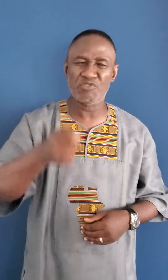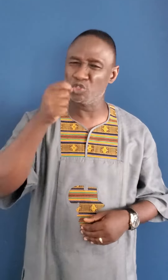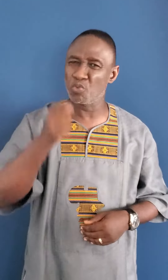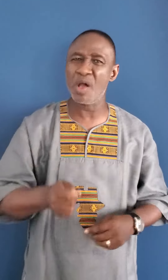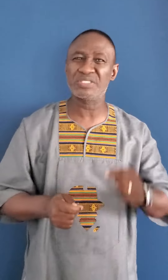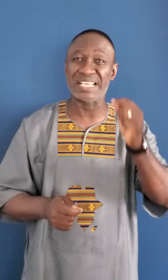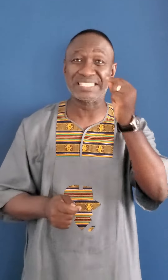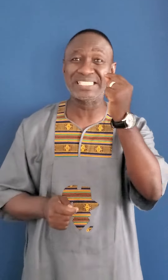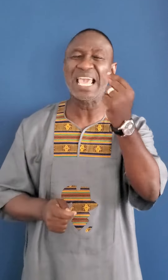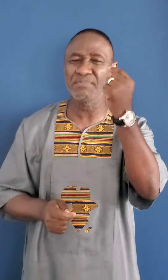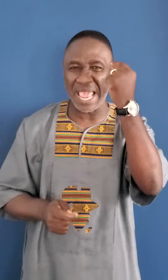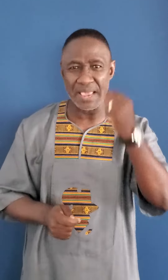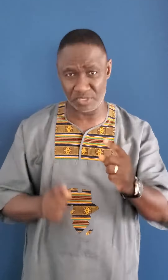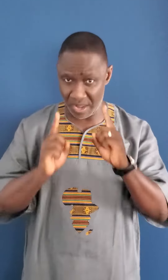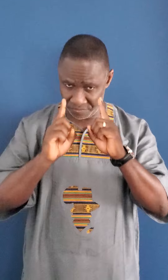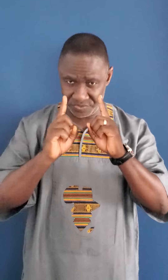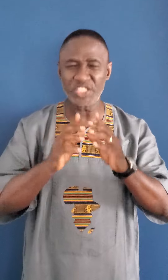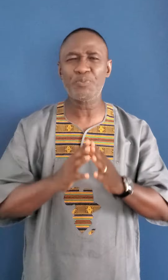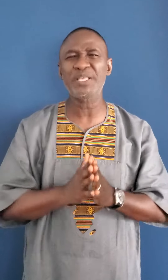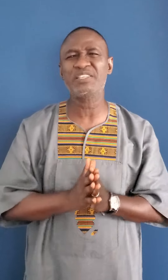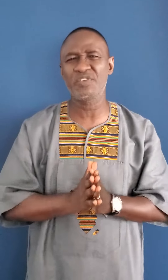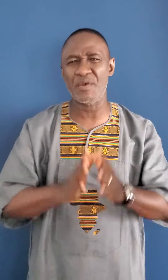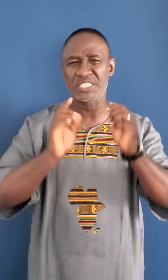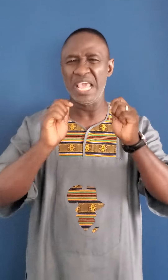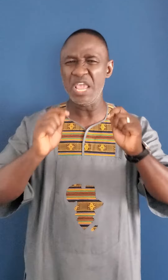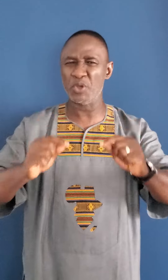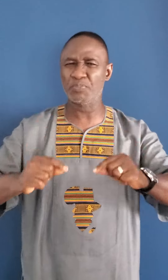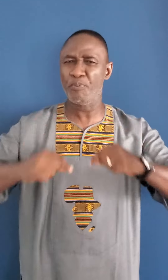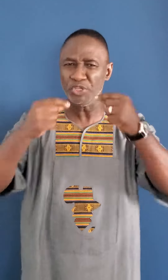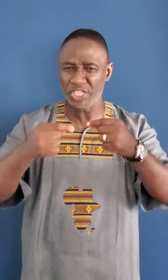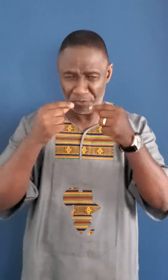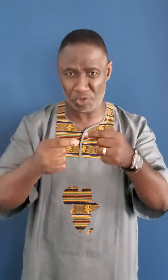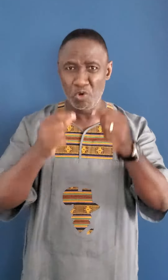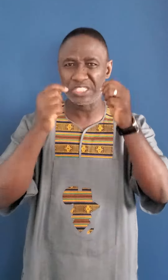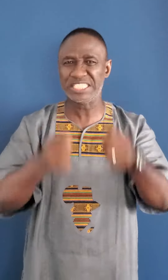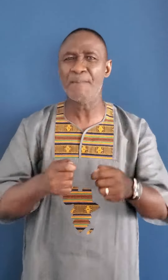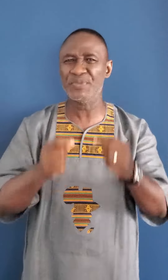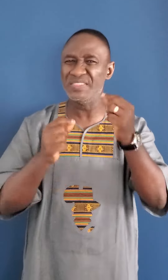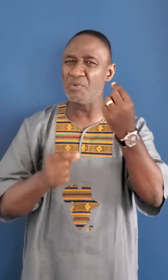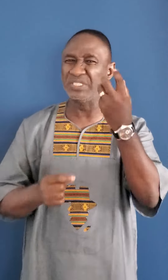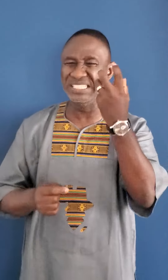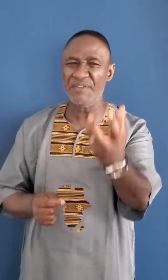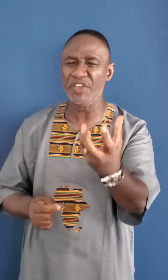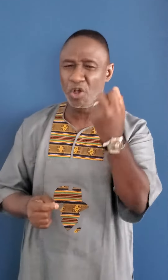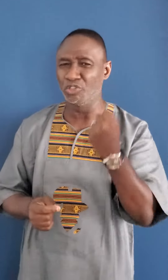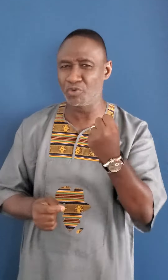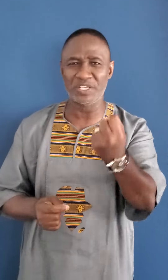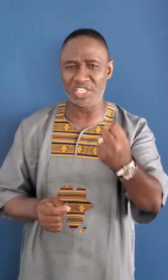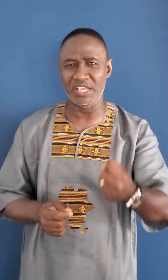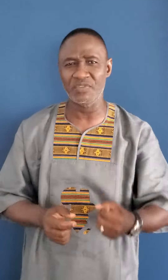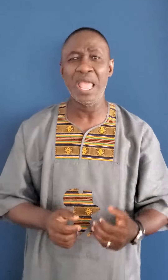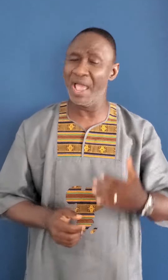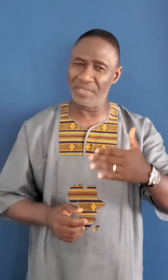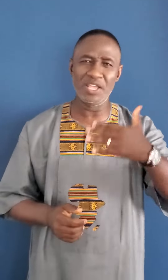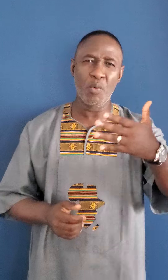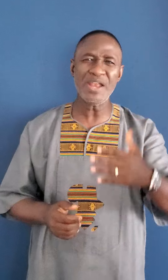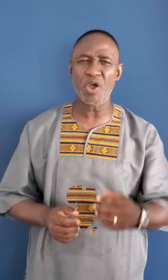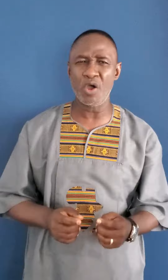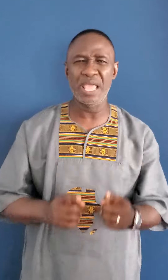those wells the same names that's perseverance he was pushing through something that was difficult to achieve and then he went on